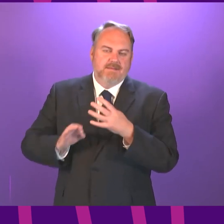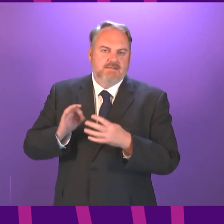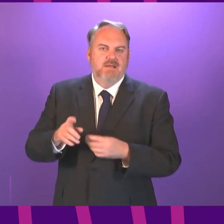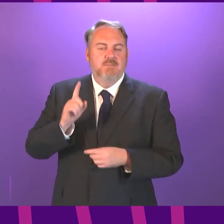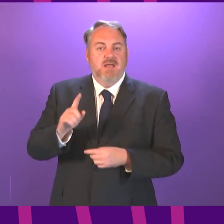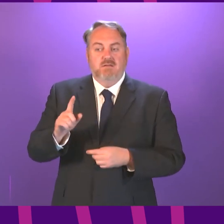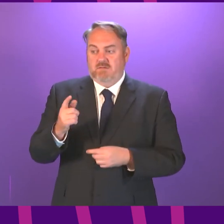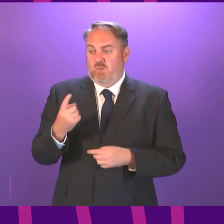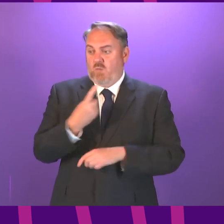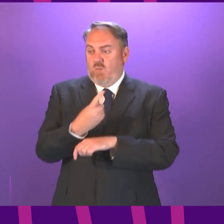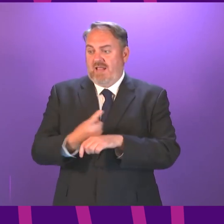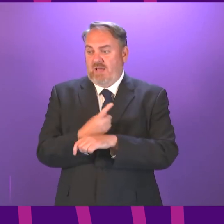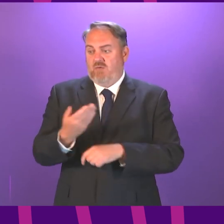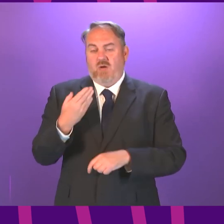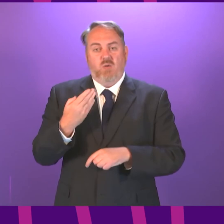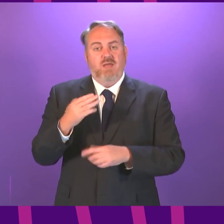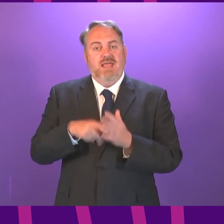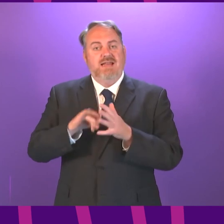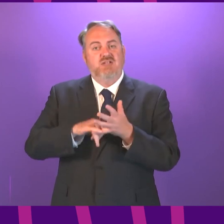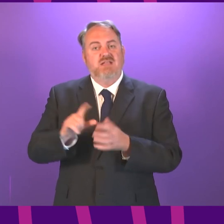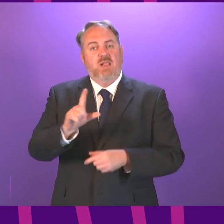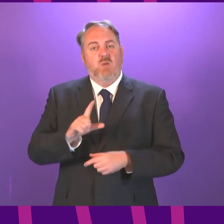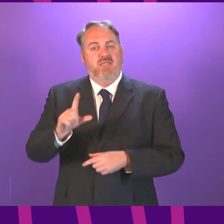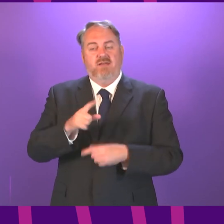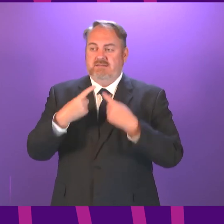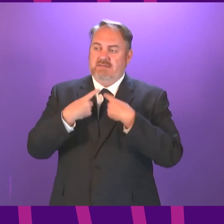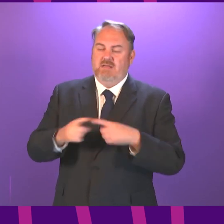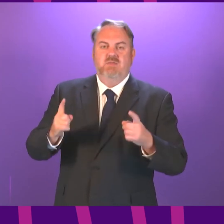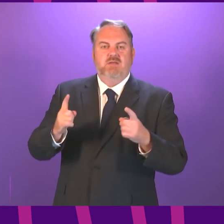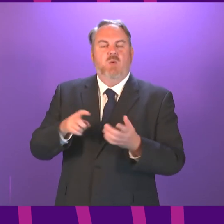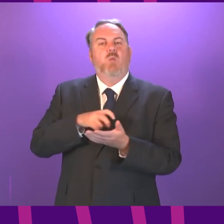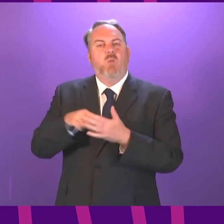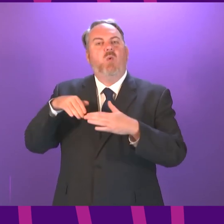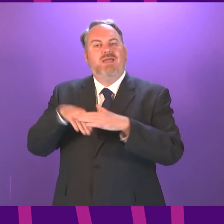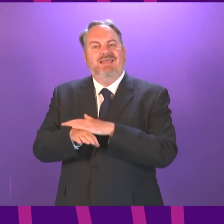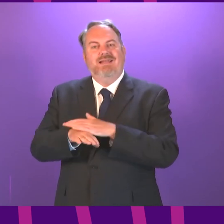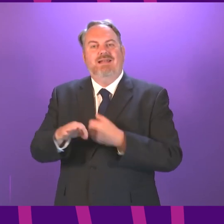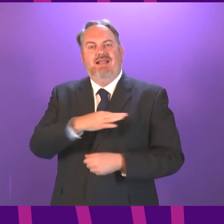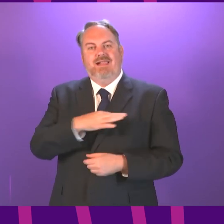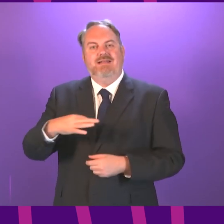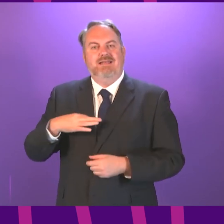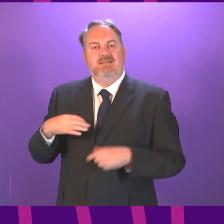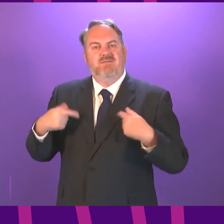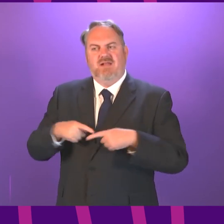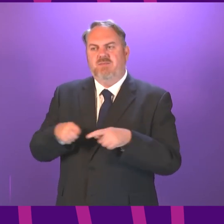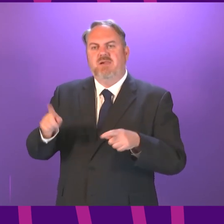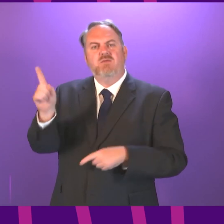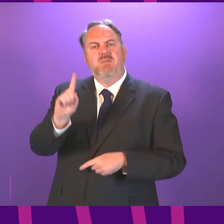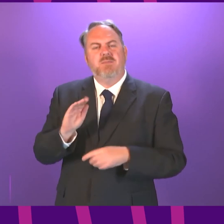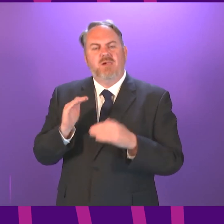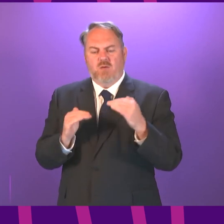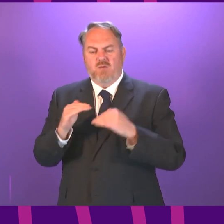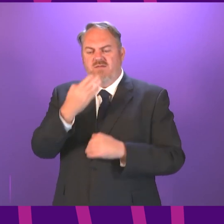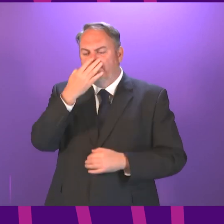an hour ago that from next week walk-in vaccination clinics will be available to those over 40 that is very welcome the